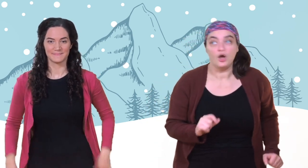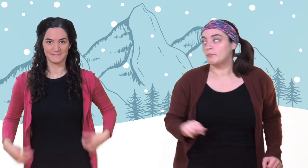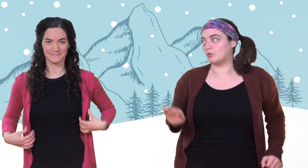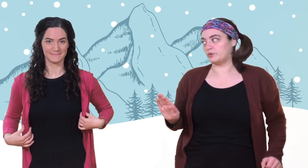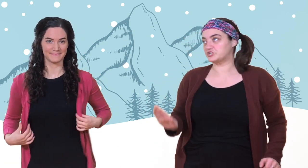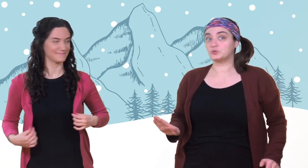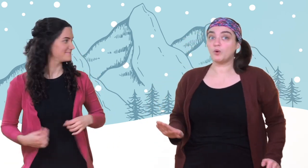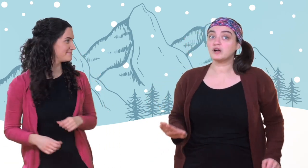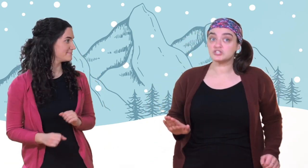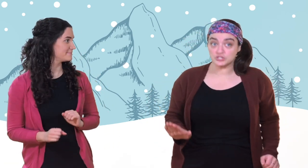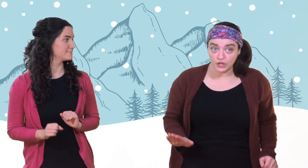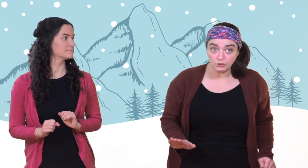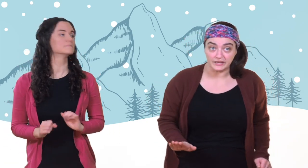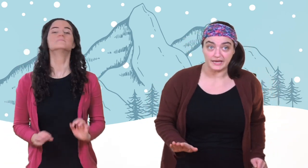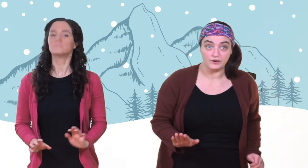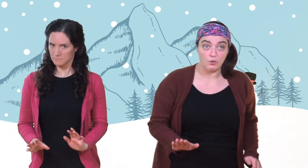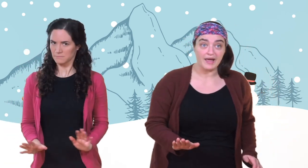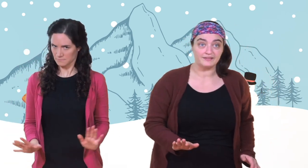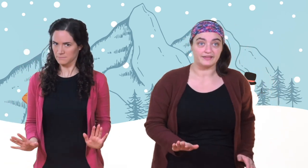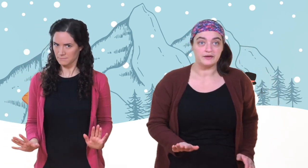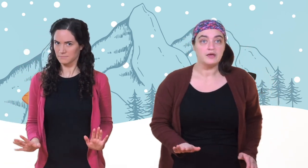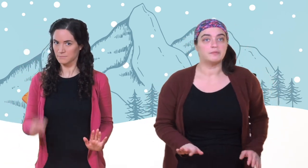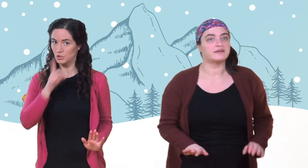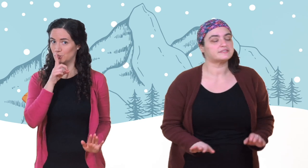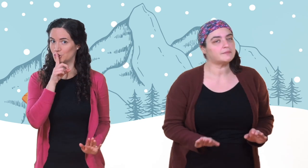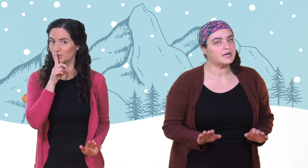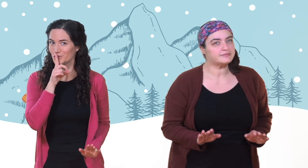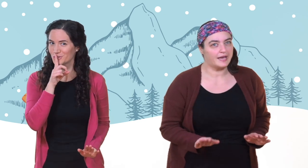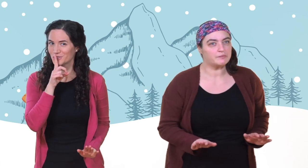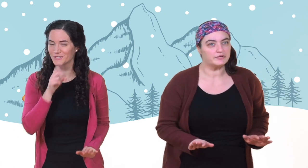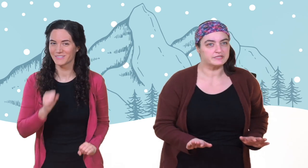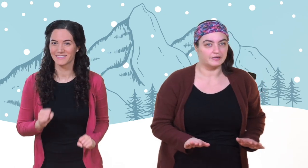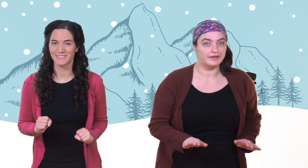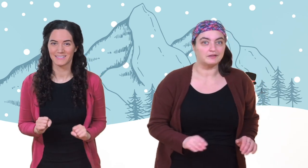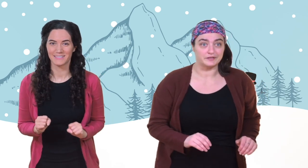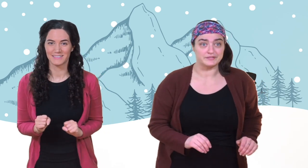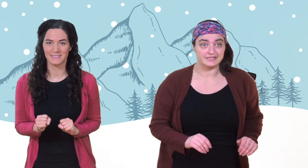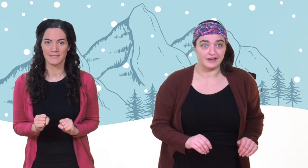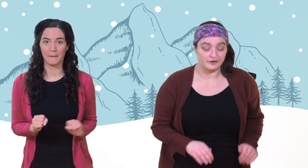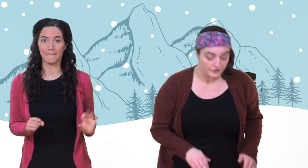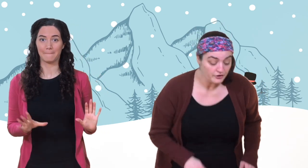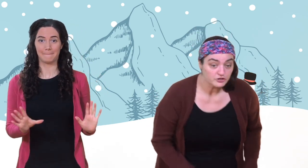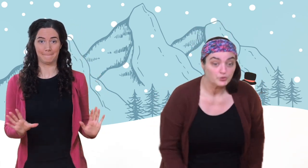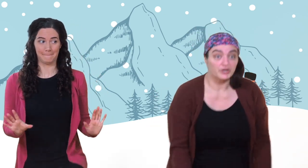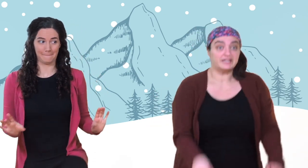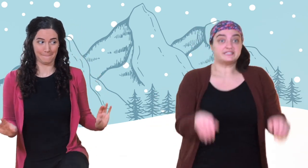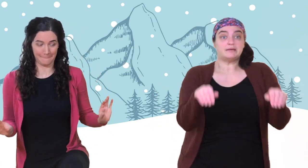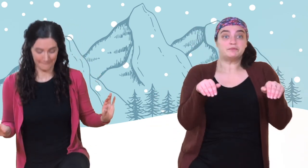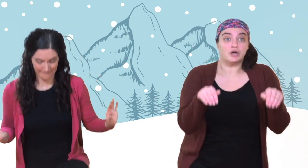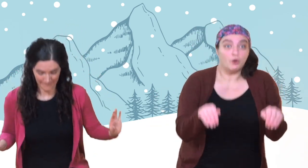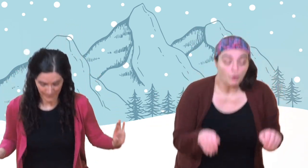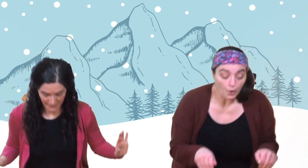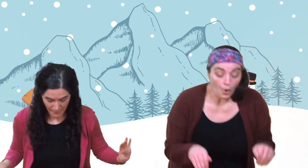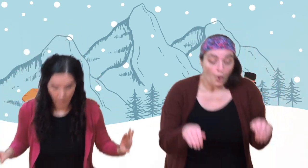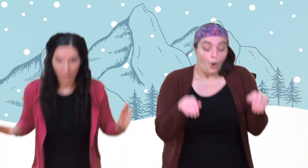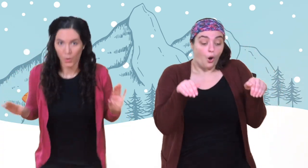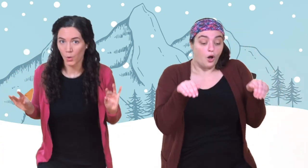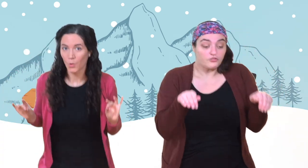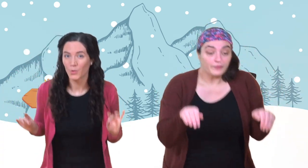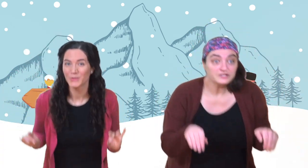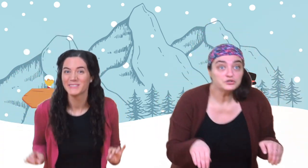reindeer, but we should walk slowly and quietly because sometimes animals can get a little scared. So we're gonna tiptoe